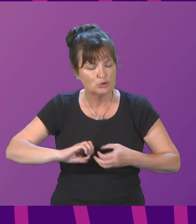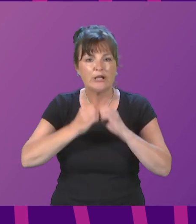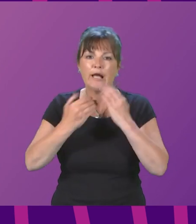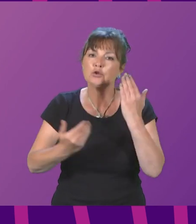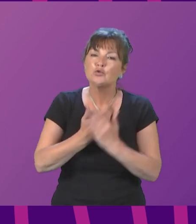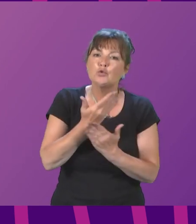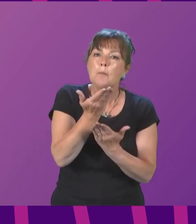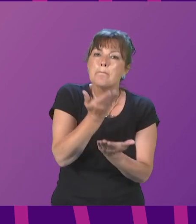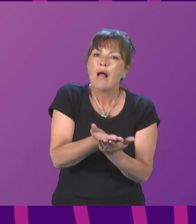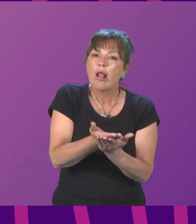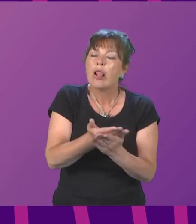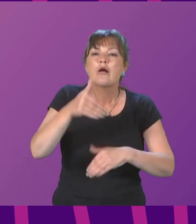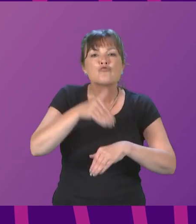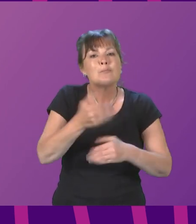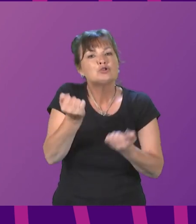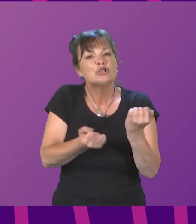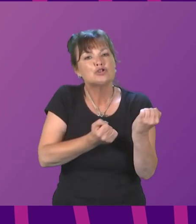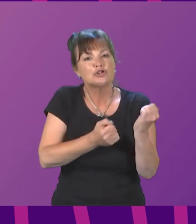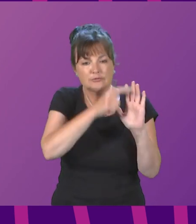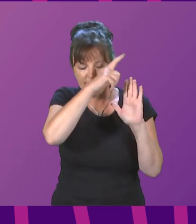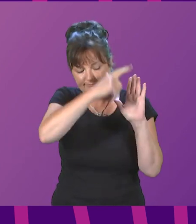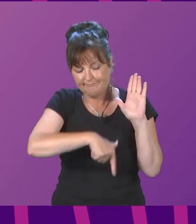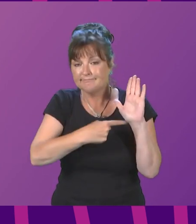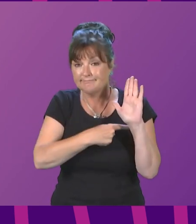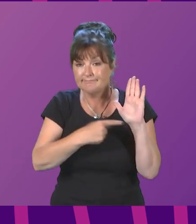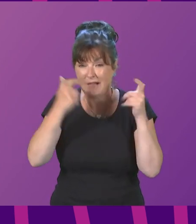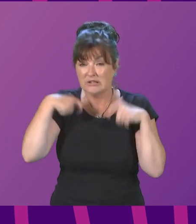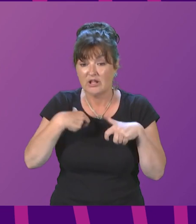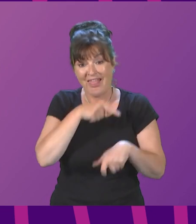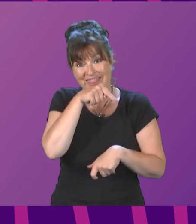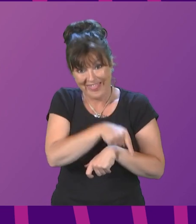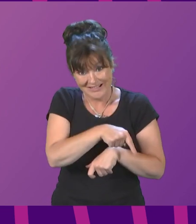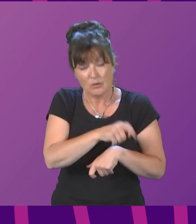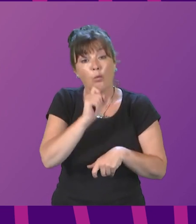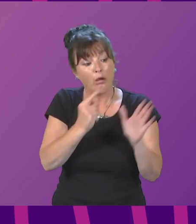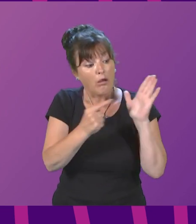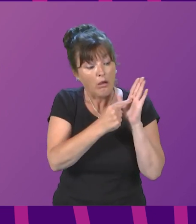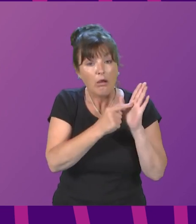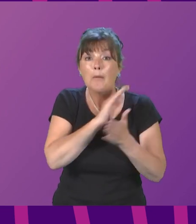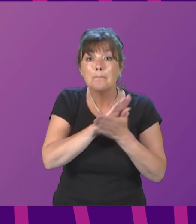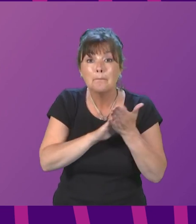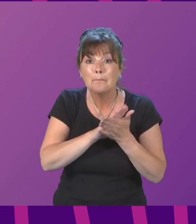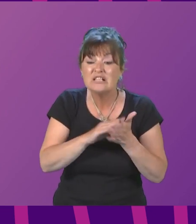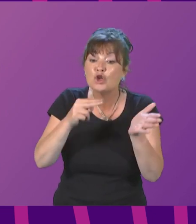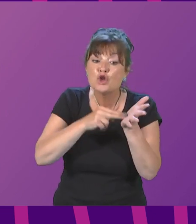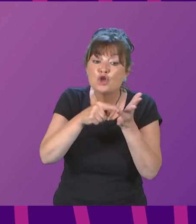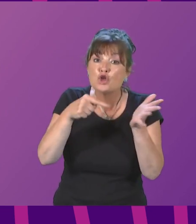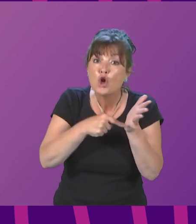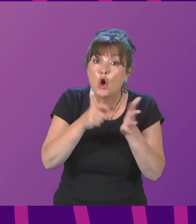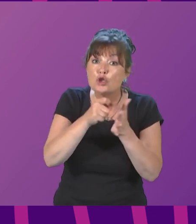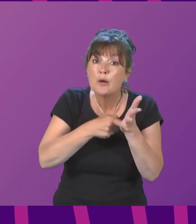Amongst other measures, presiding officer, this bill will provide for the abolition of the not proven verdict.